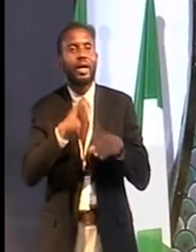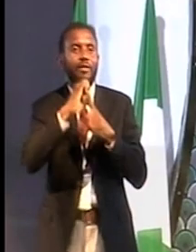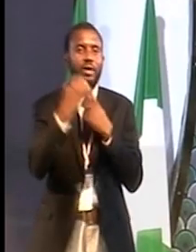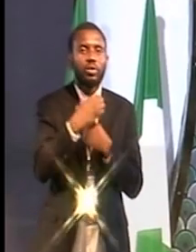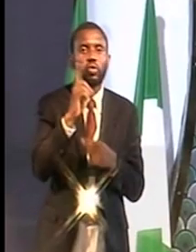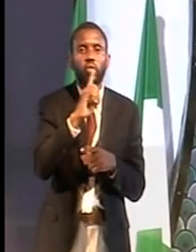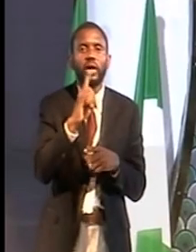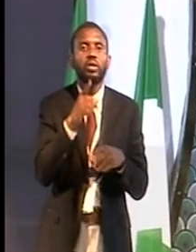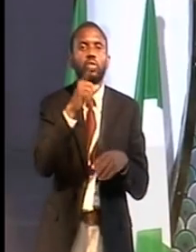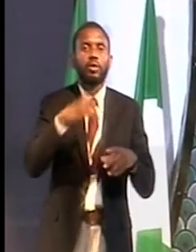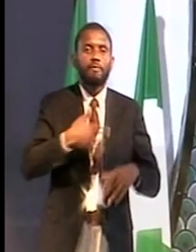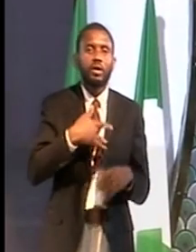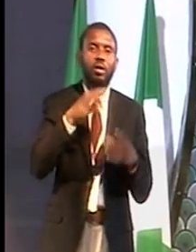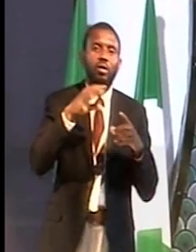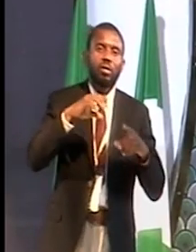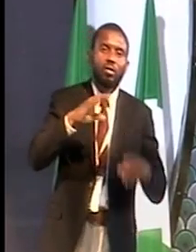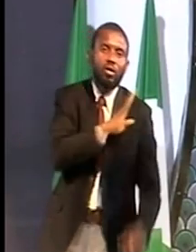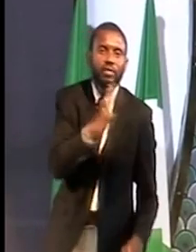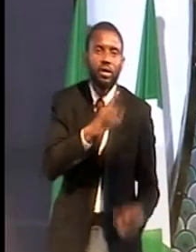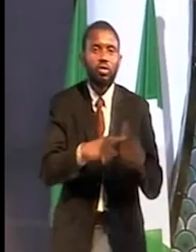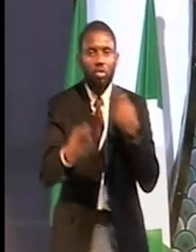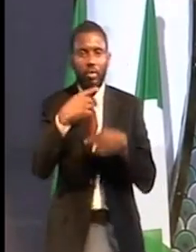feel confident to come and present the gift that God has given you.